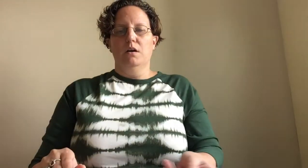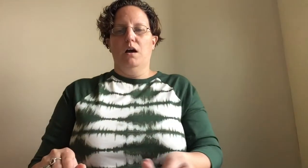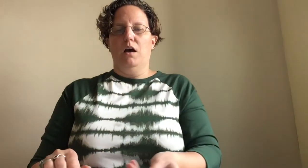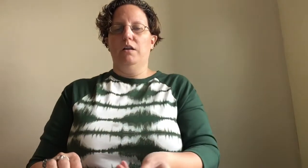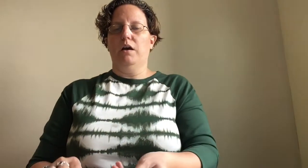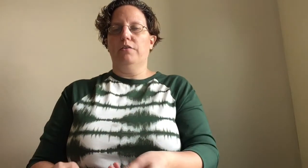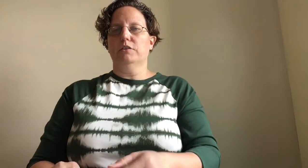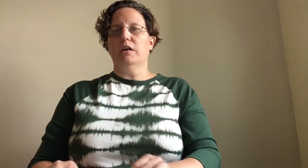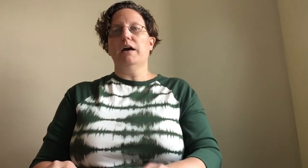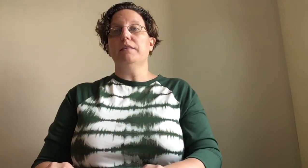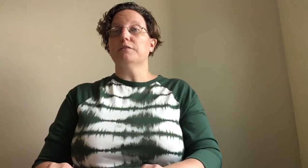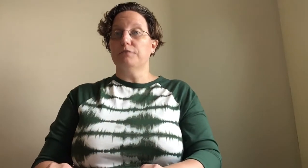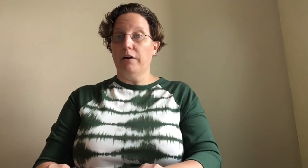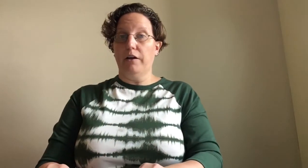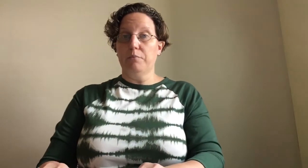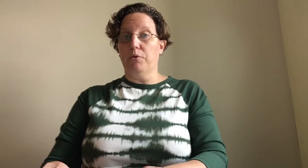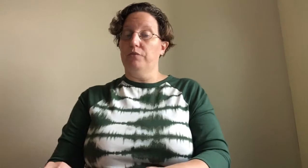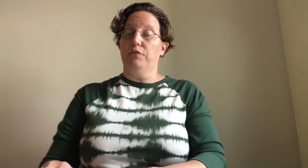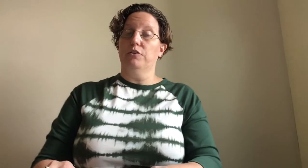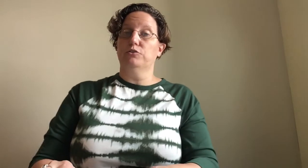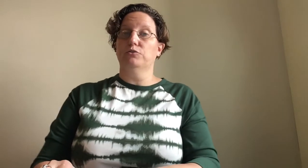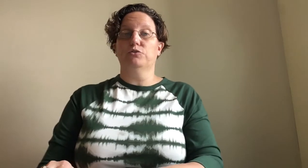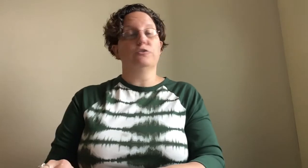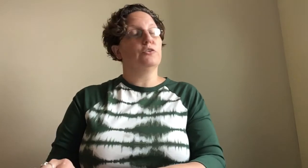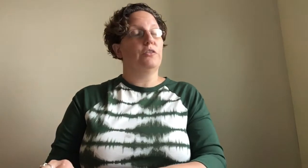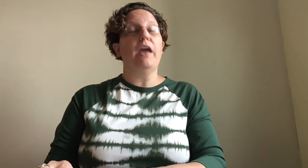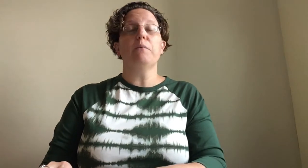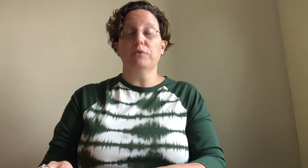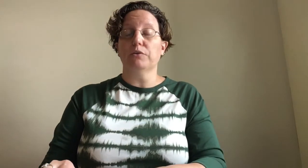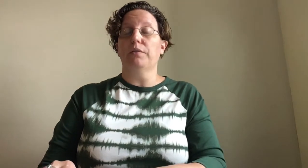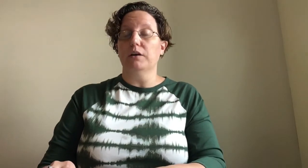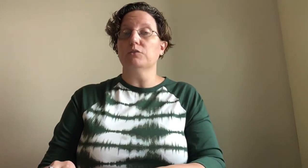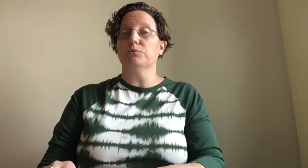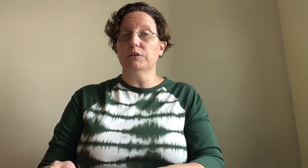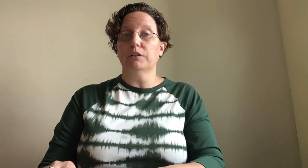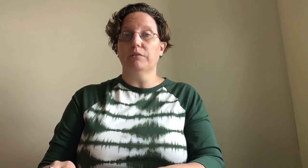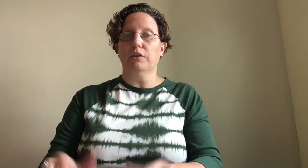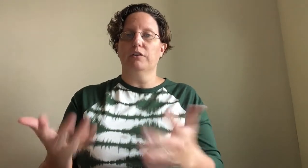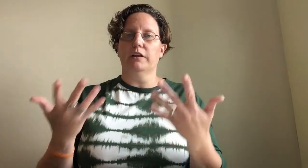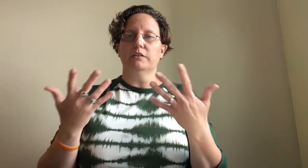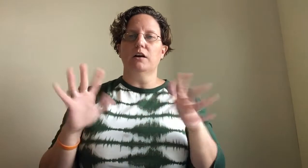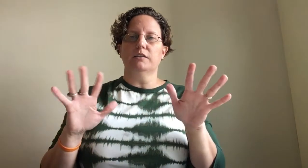Another sign that's very important for our students to learn, they will learn this really, really early, it's all done.